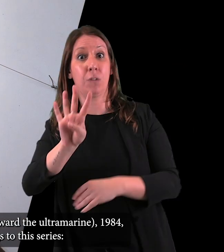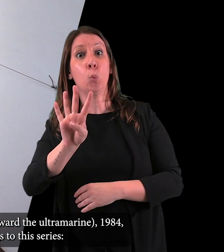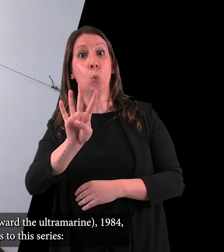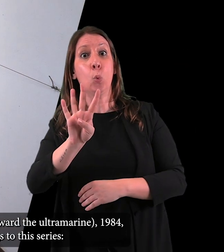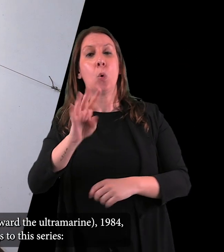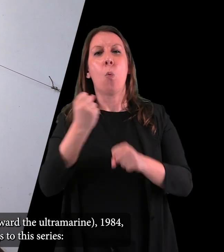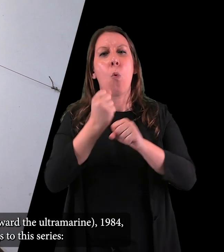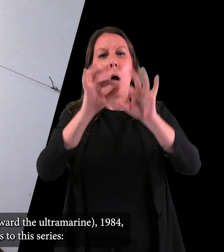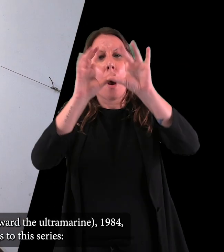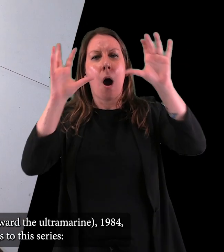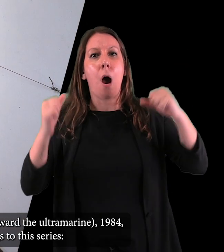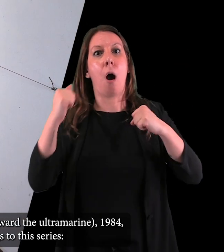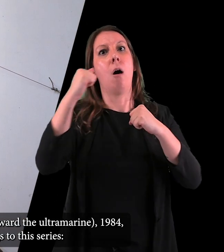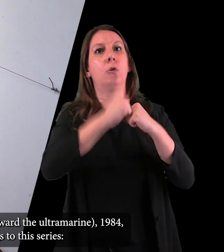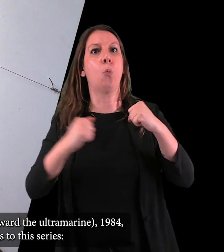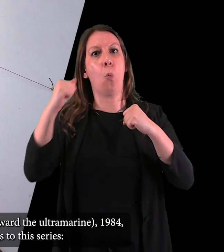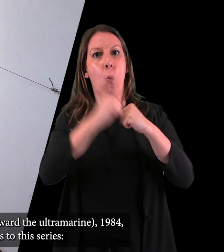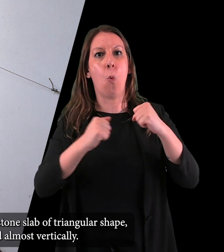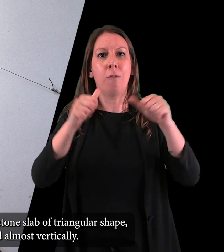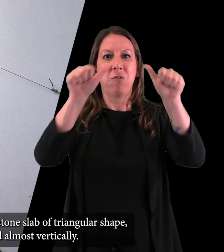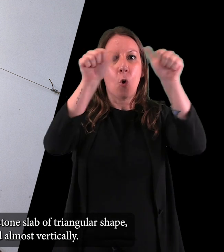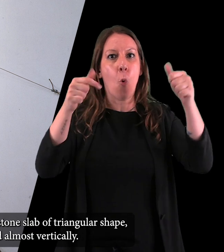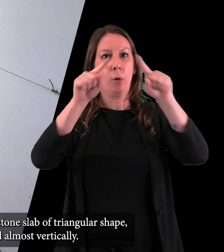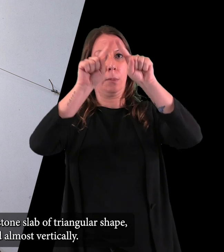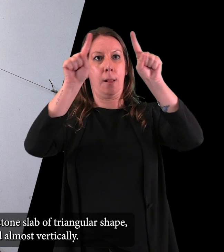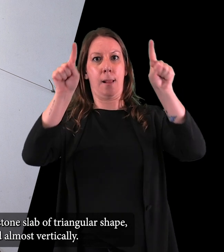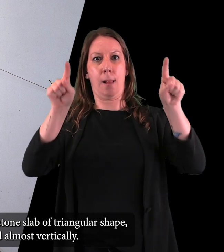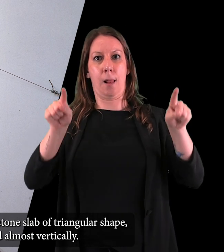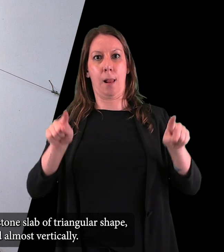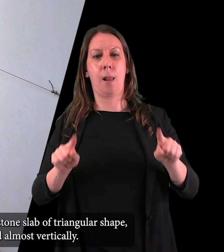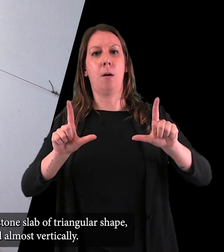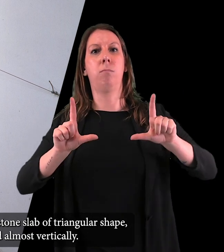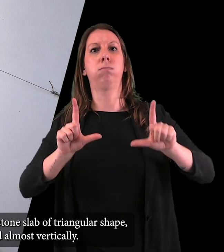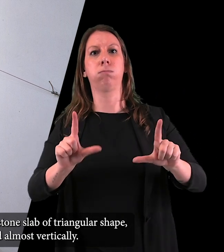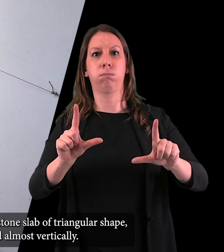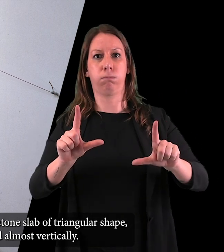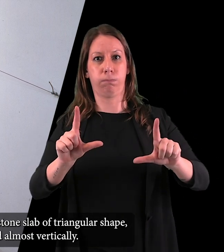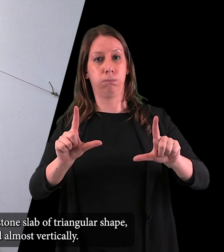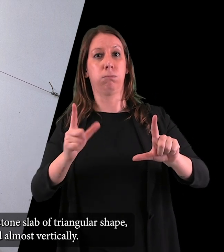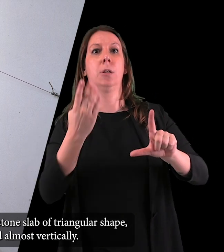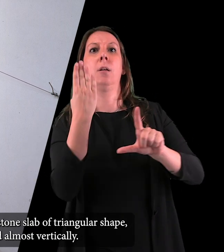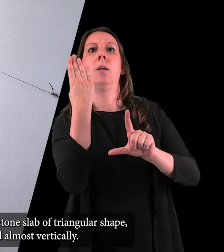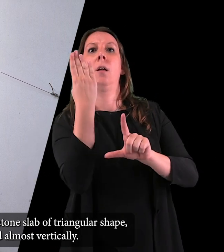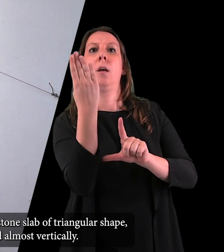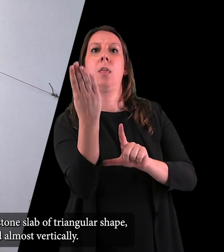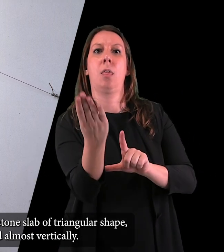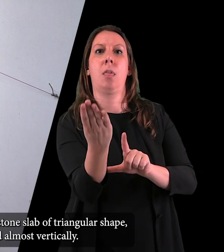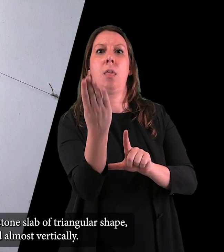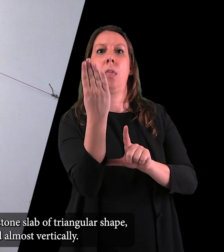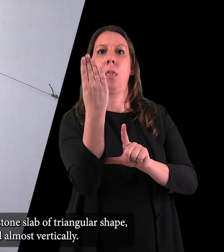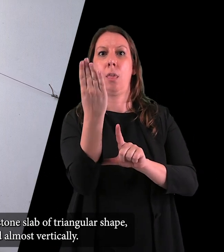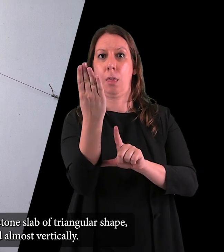Verso ultremare toward the ultramarine 1984 belongs to this series